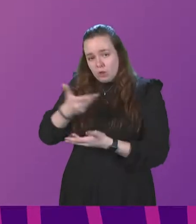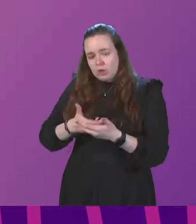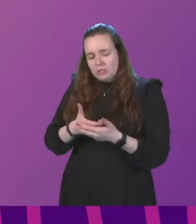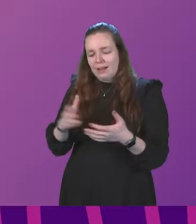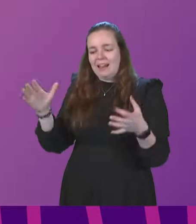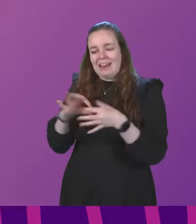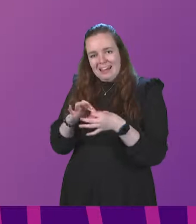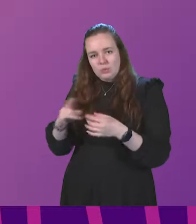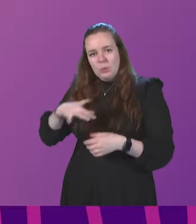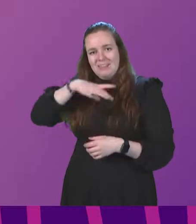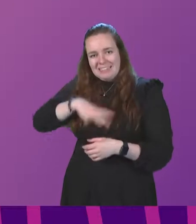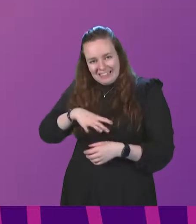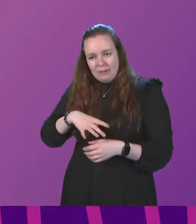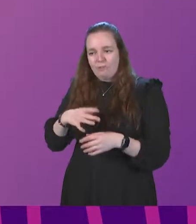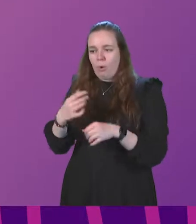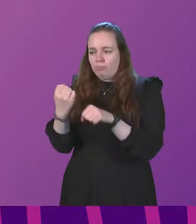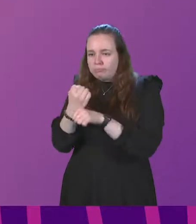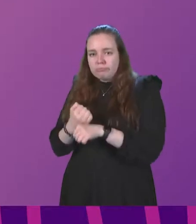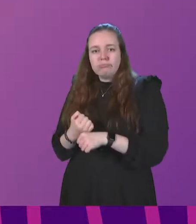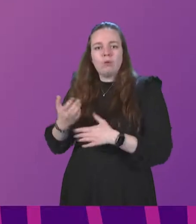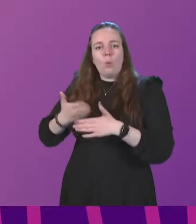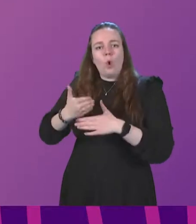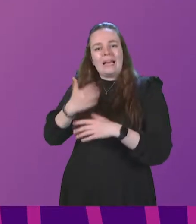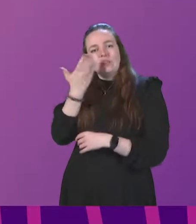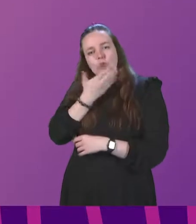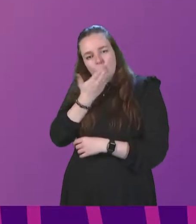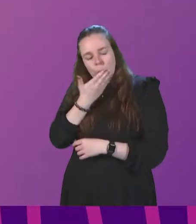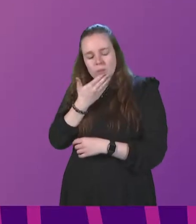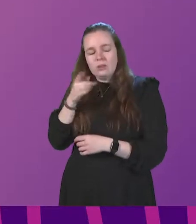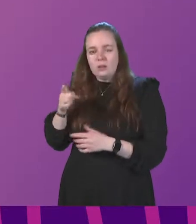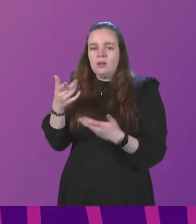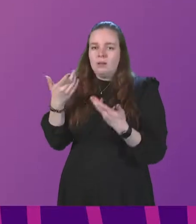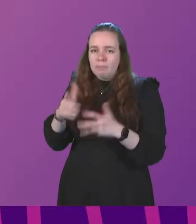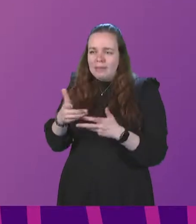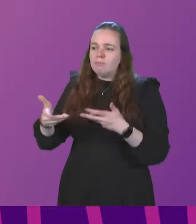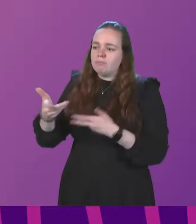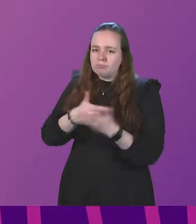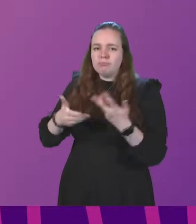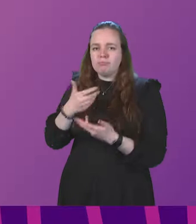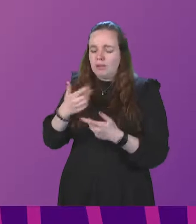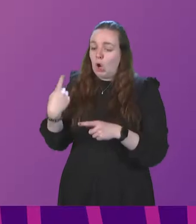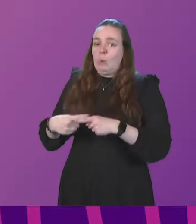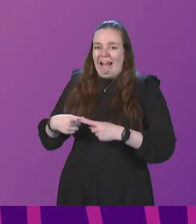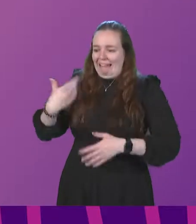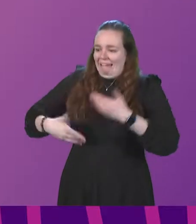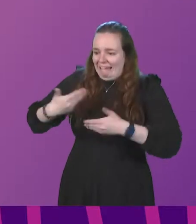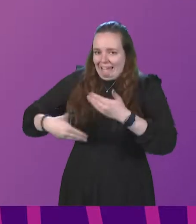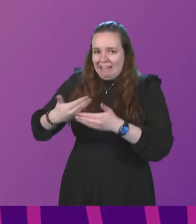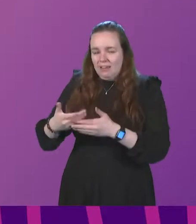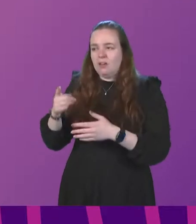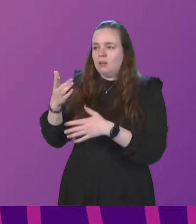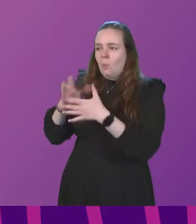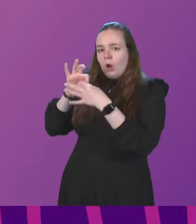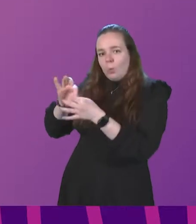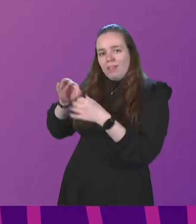need for remedial work within schools has been something that we've, of course, moved very, very quickly on with local